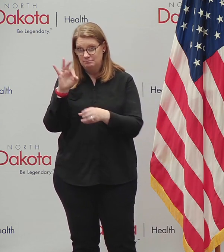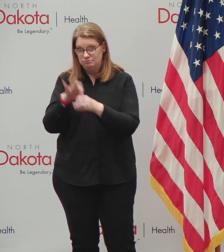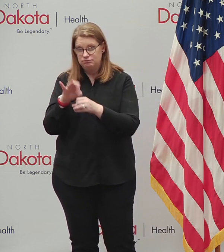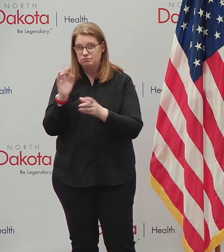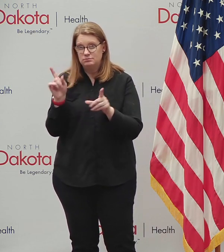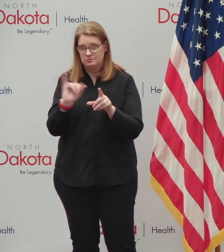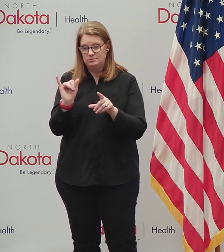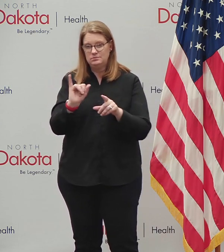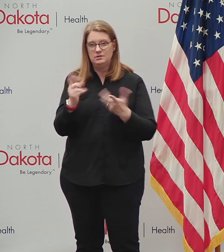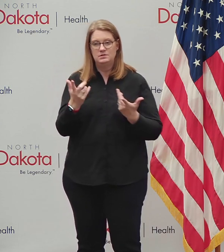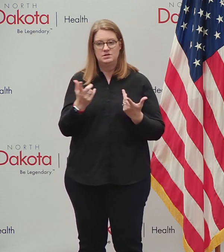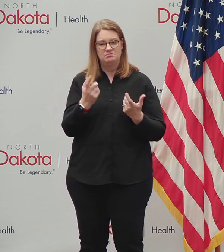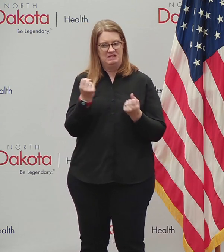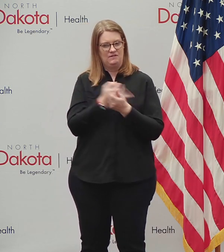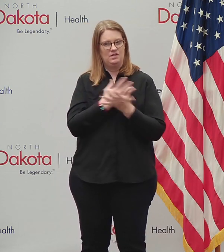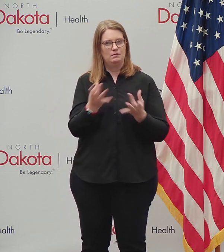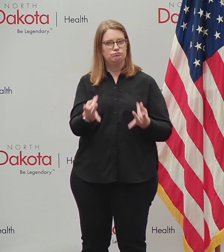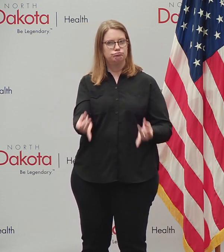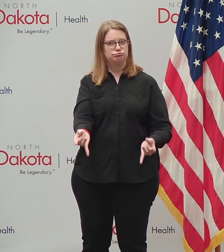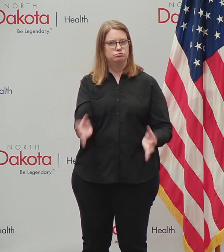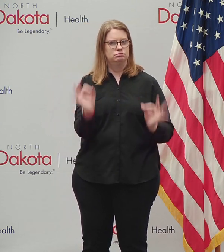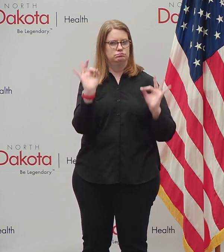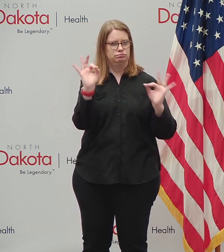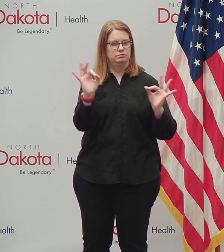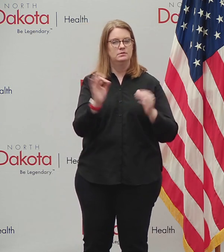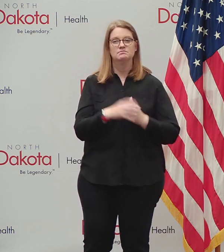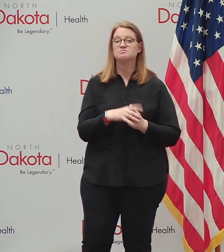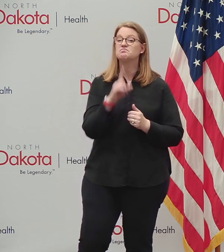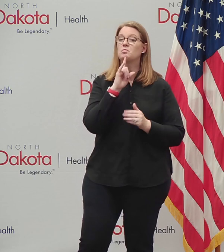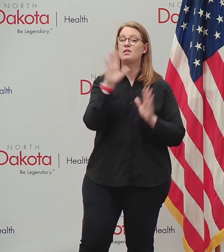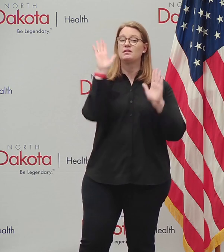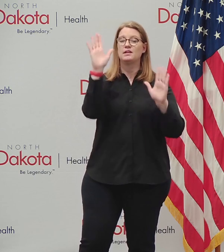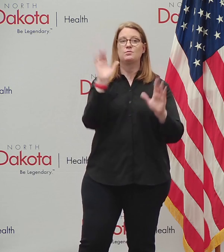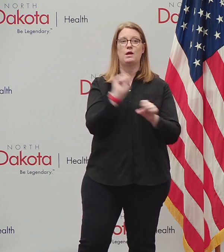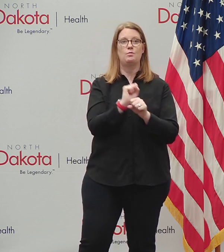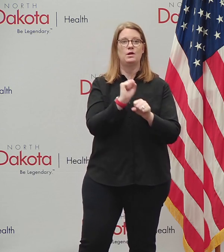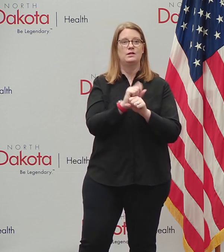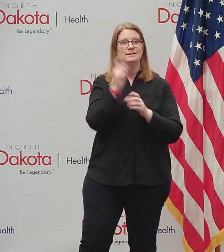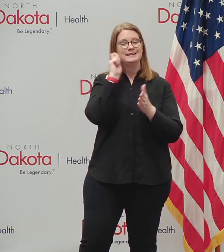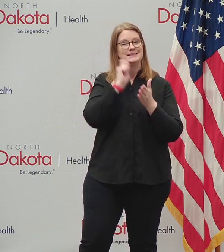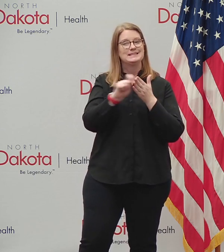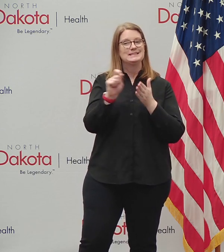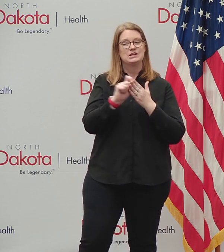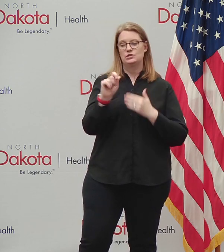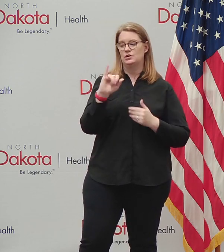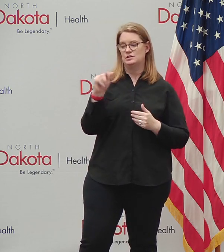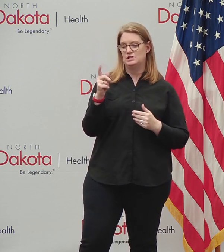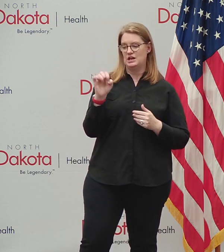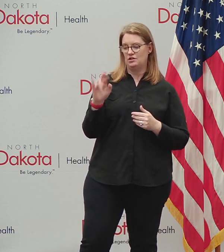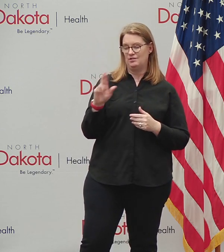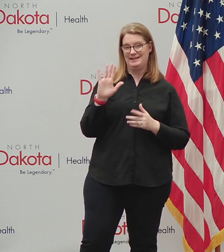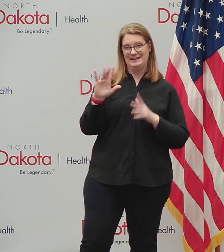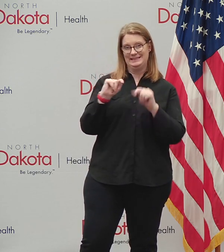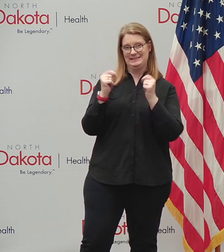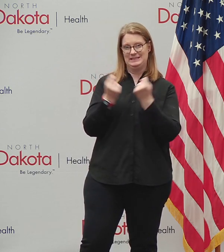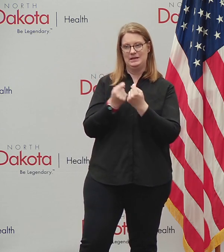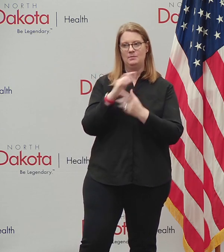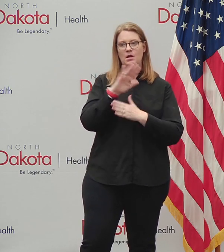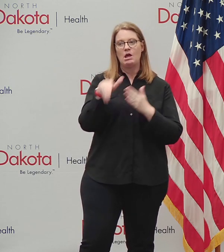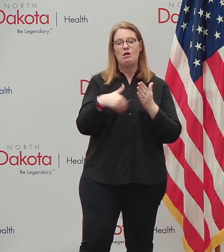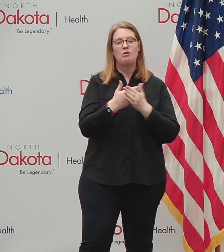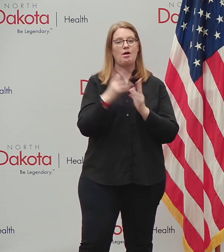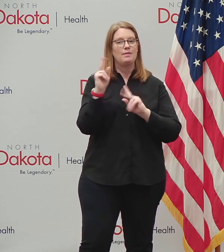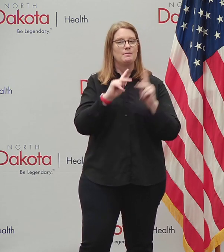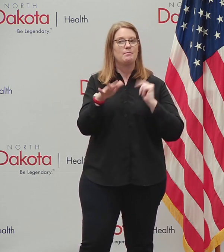on election day in our state. So again, great work to Secretary Jaeger, his team, and all of the election officials